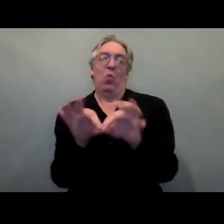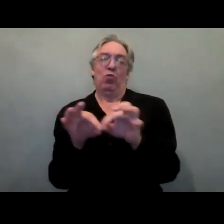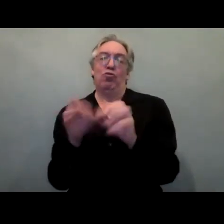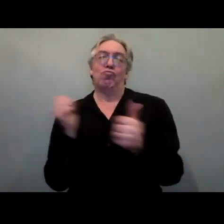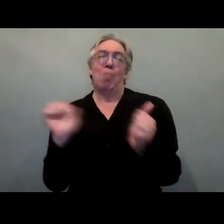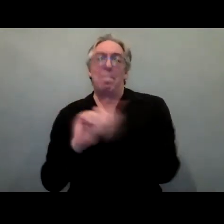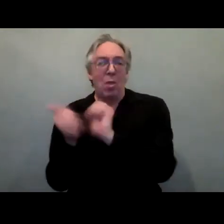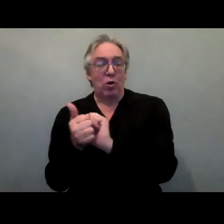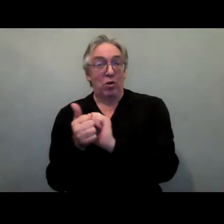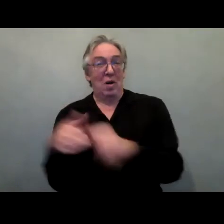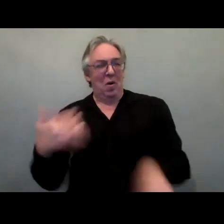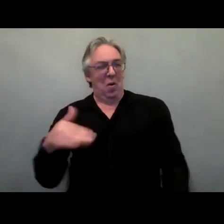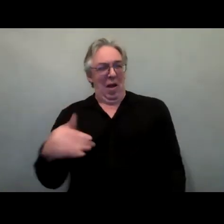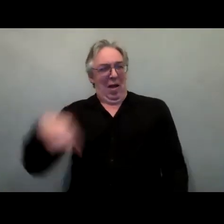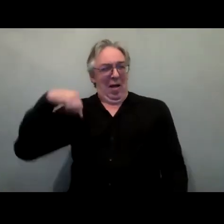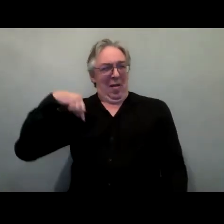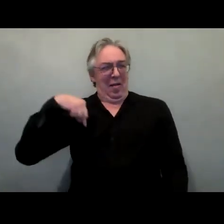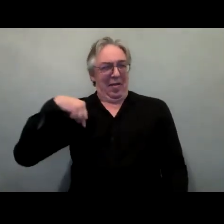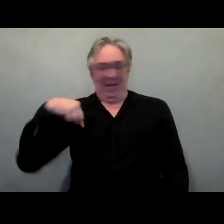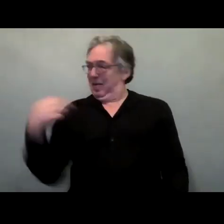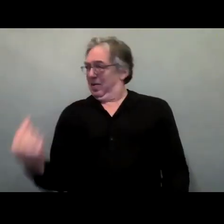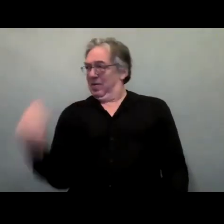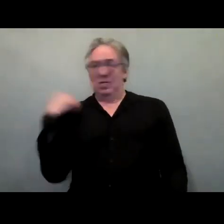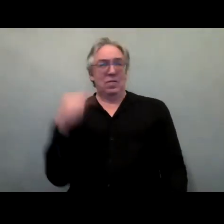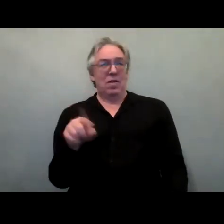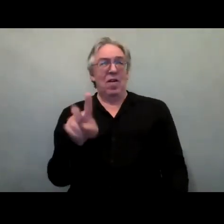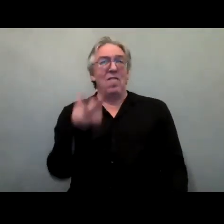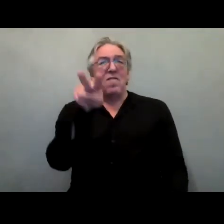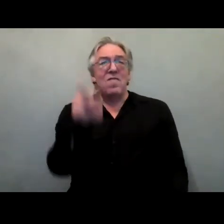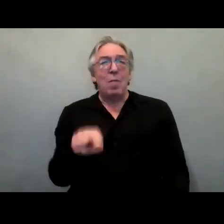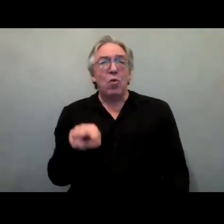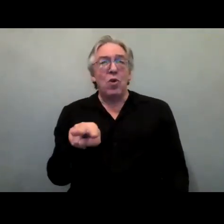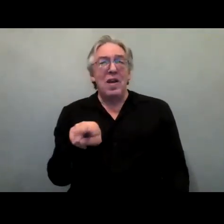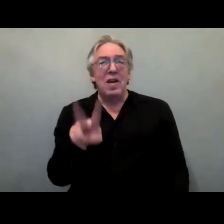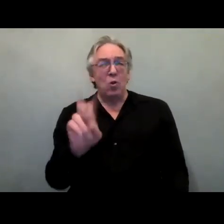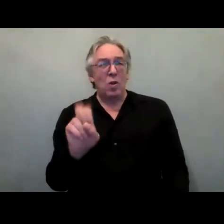met as the GLAAD Network in Washington in February, it seems so long ago.